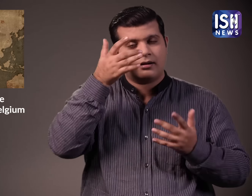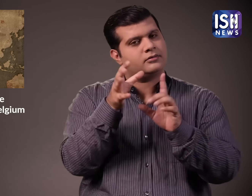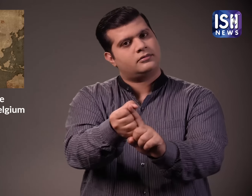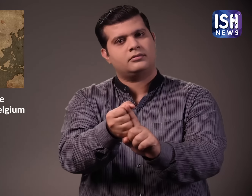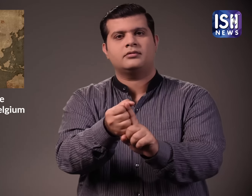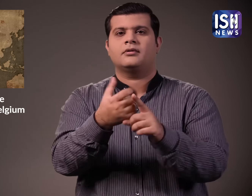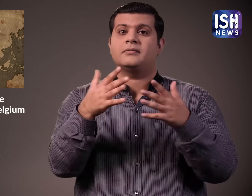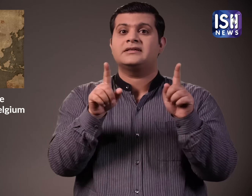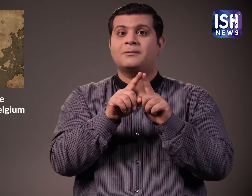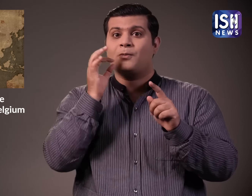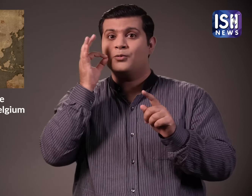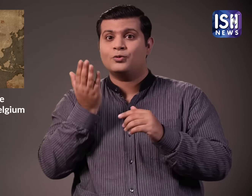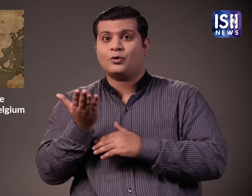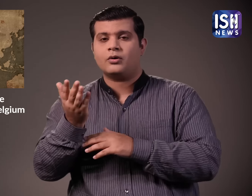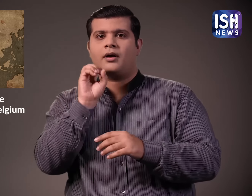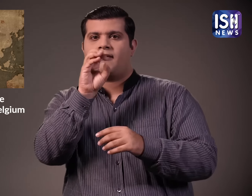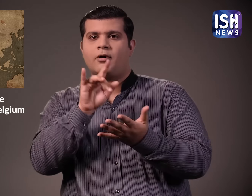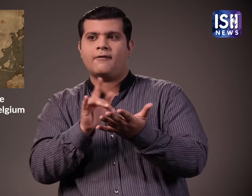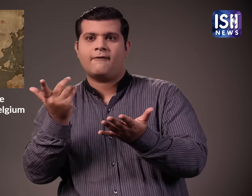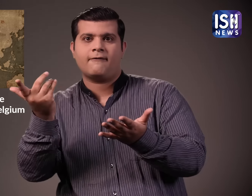Now an LOC has been issued against Jagpal.